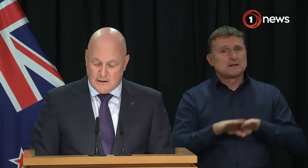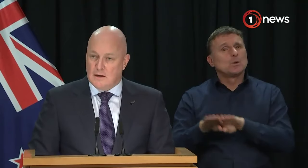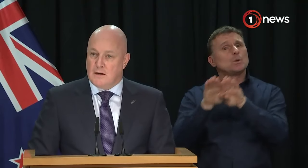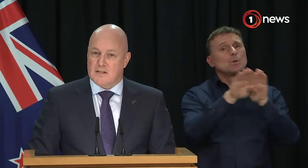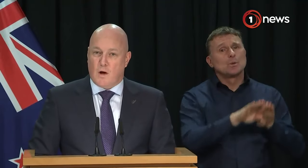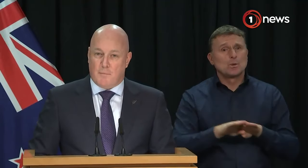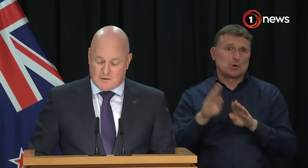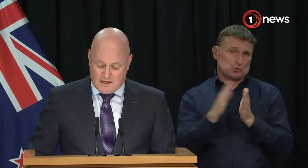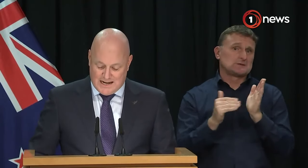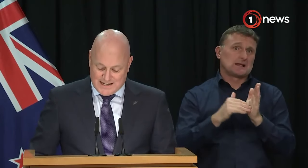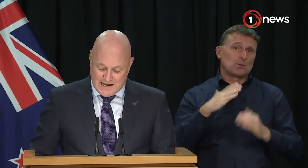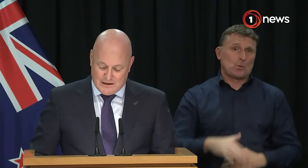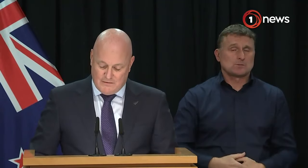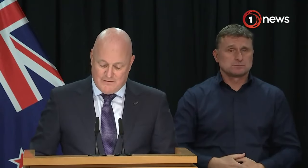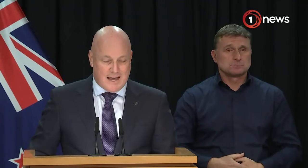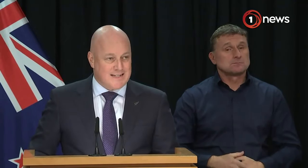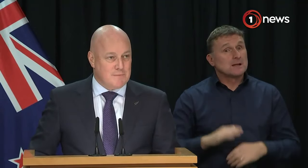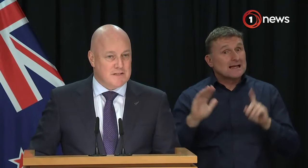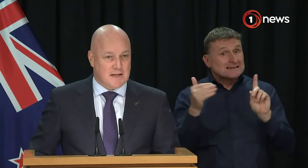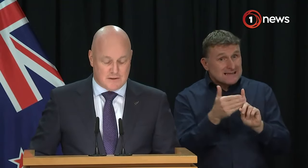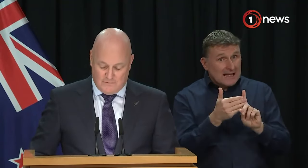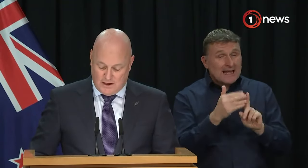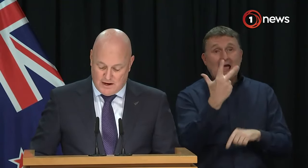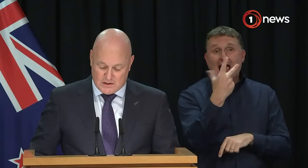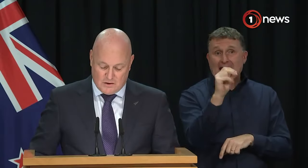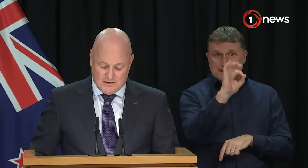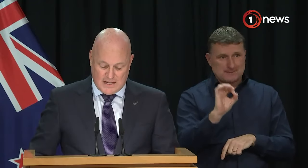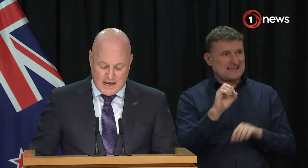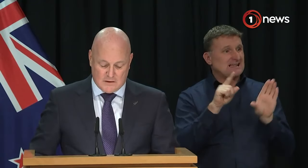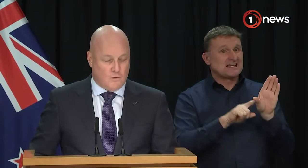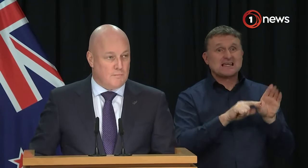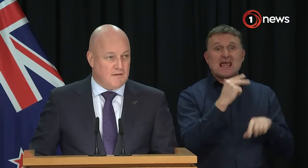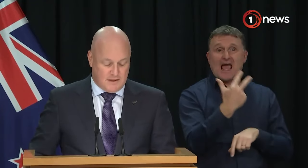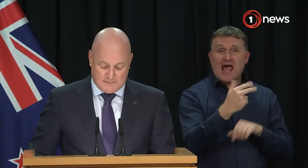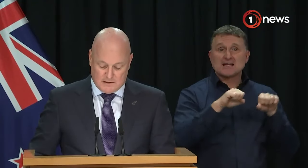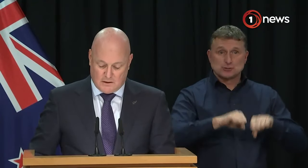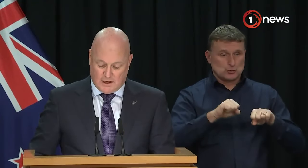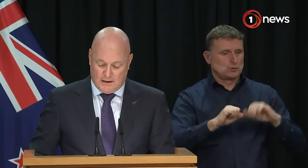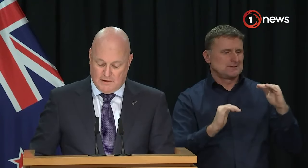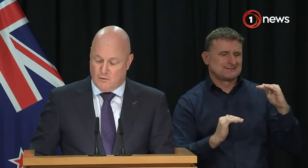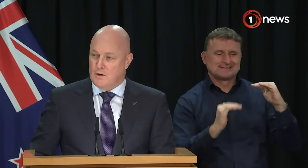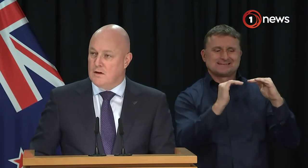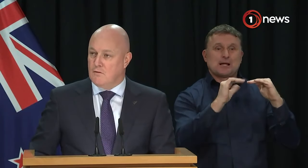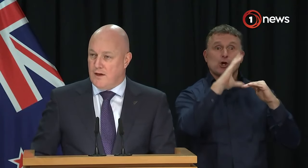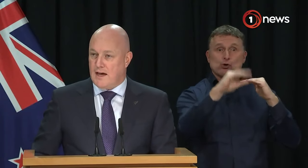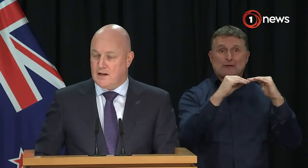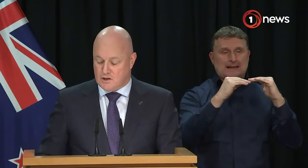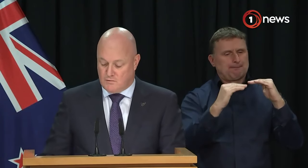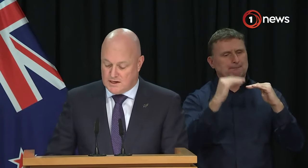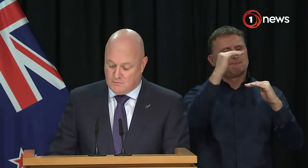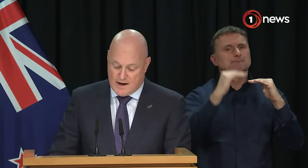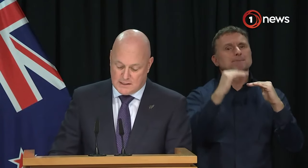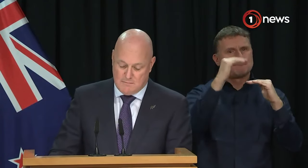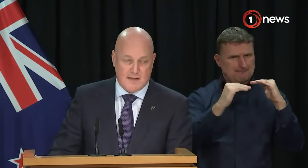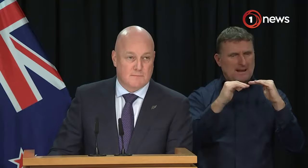Zealand. This will help us reach our target of having 80% of year eight students at or above the expected curriculum level for their